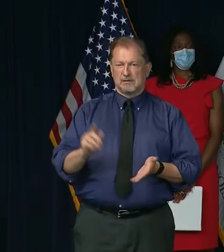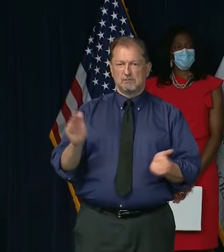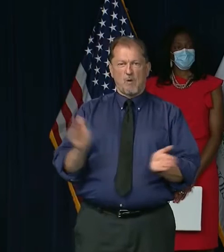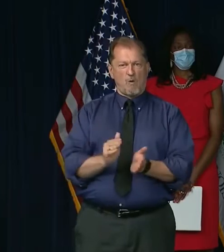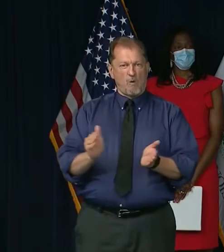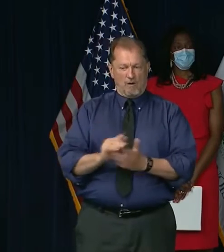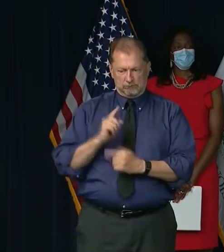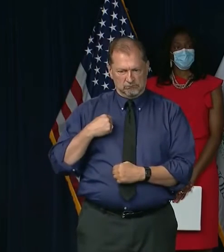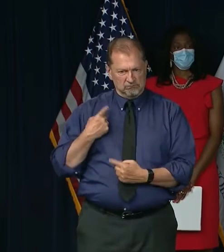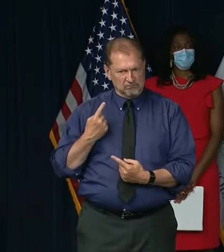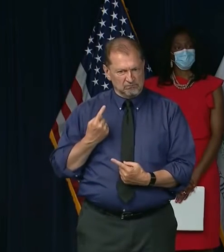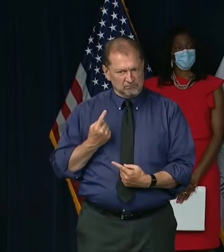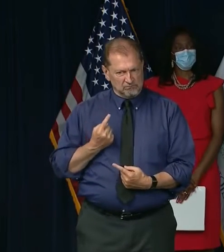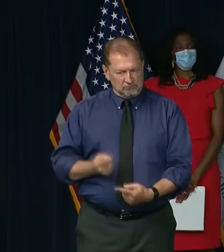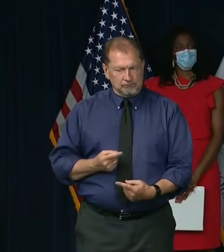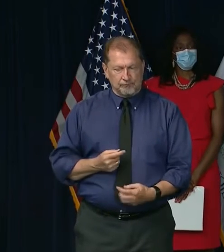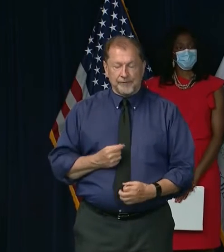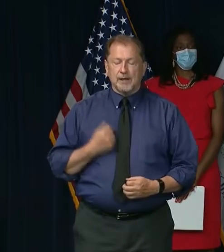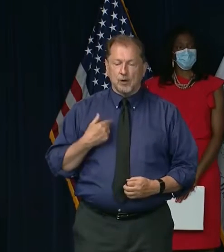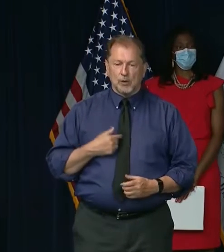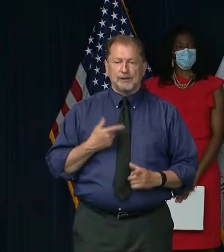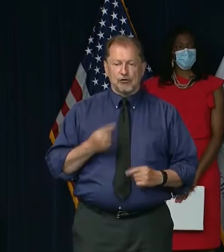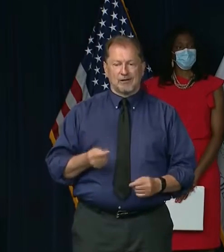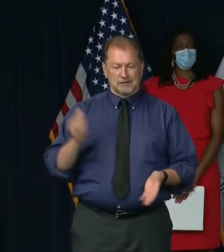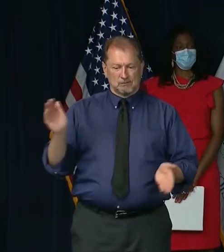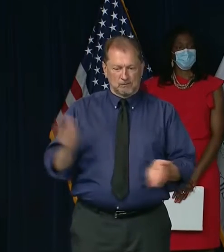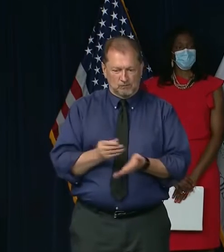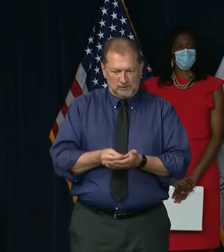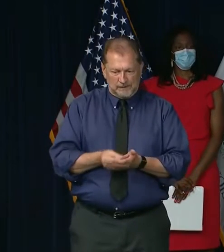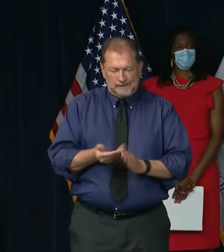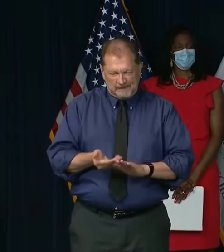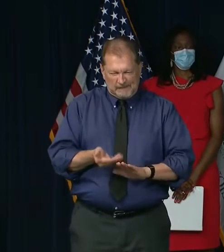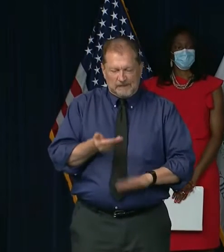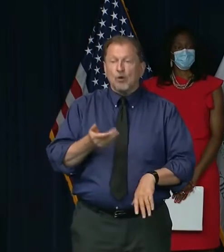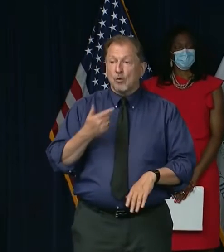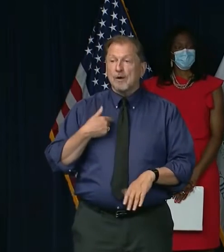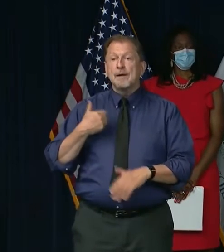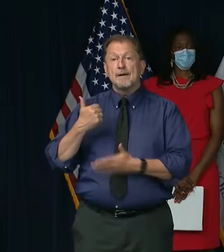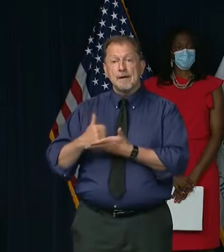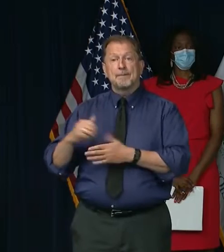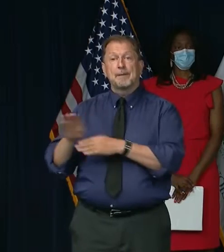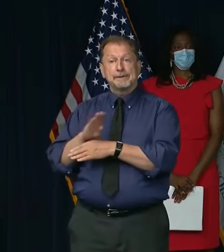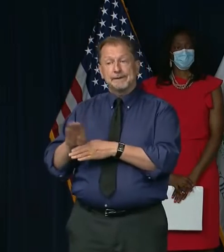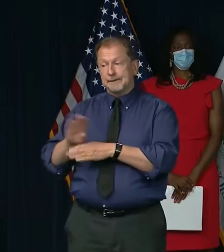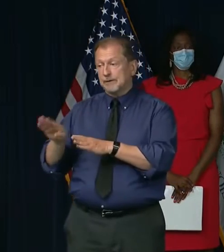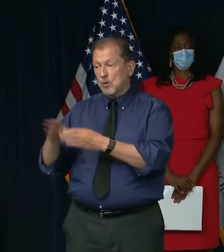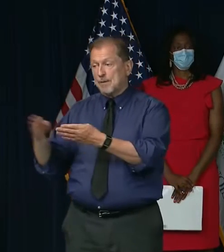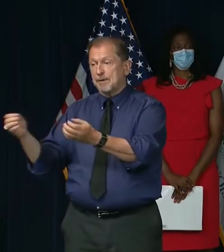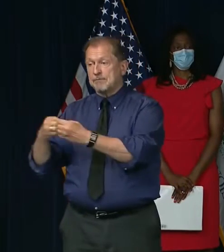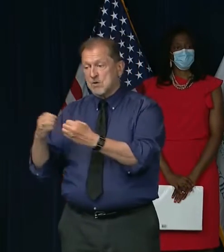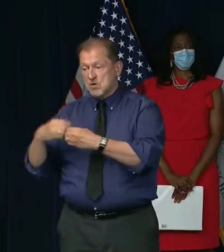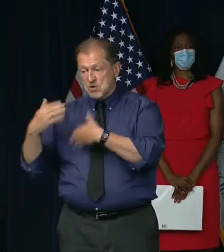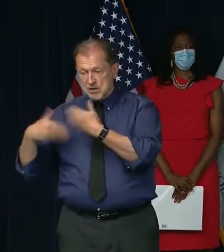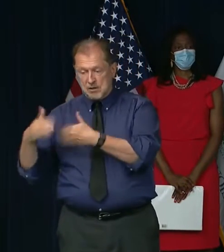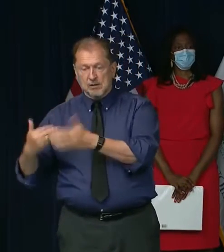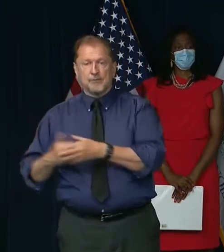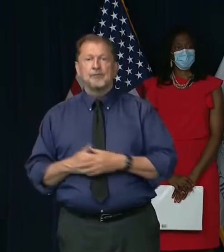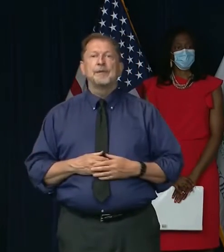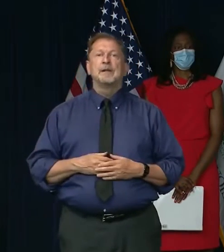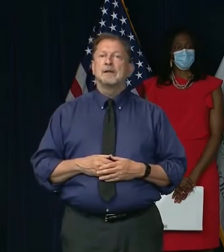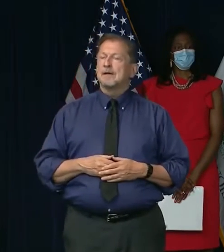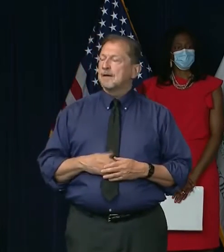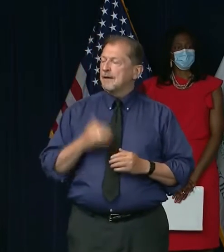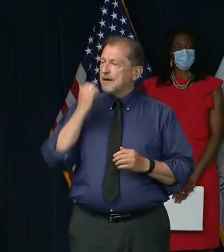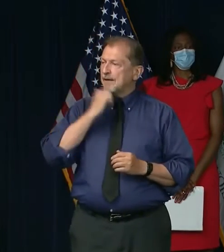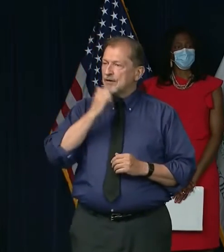We are working very hard to help our businesses get restarted, to open up more. You've seen me work at this